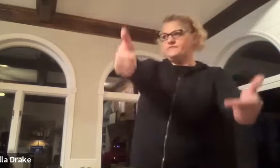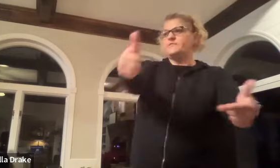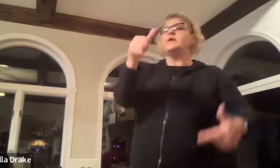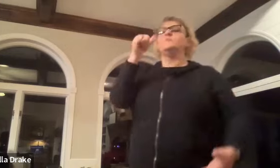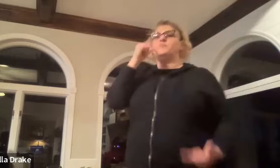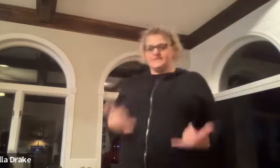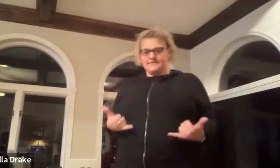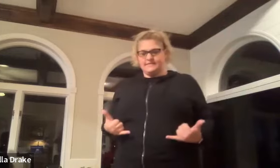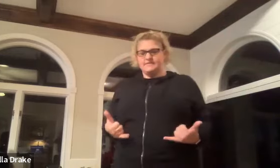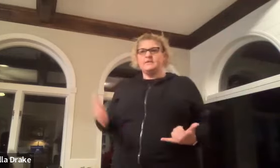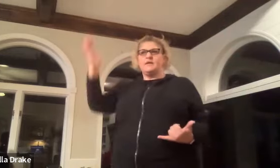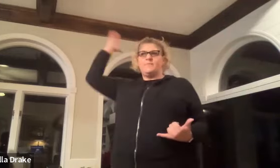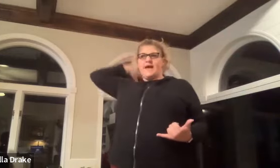past